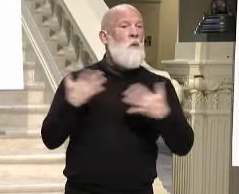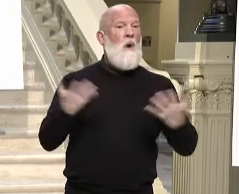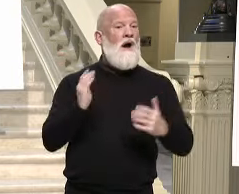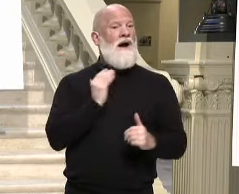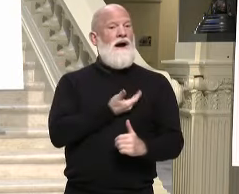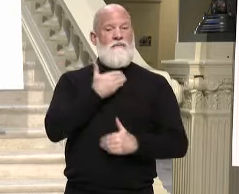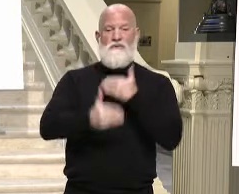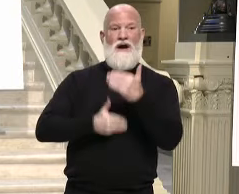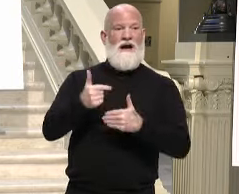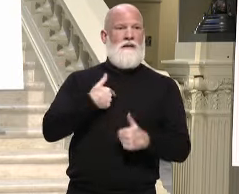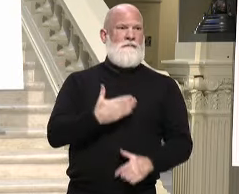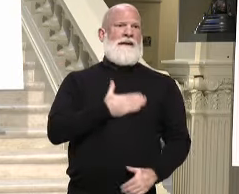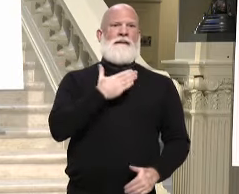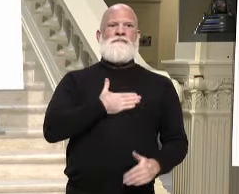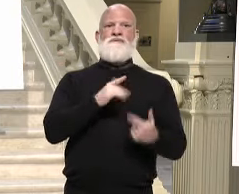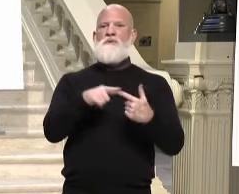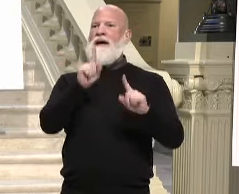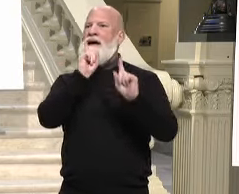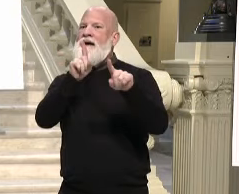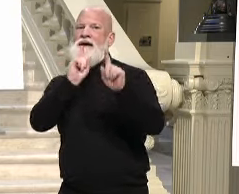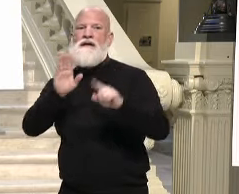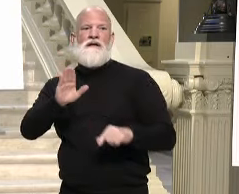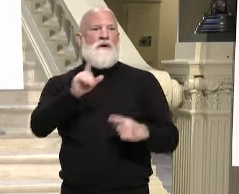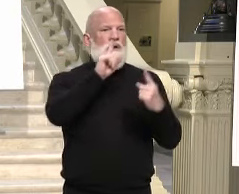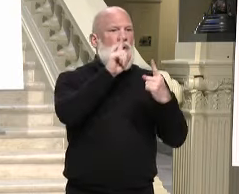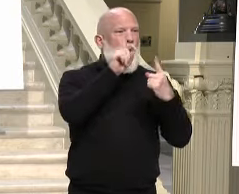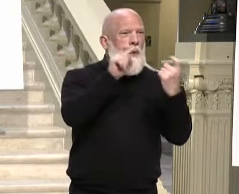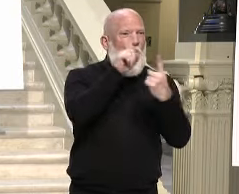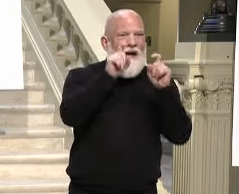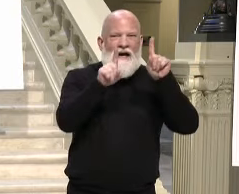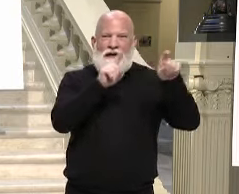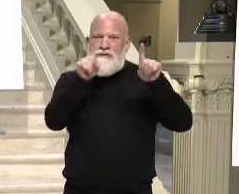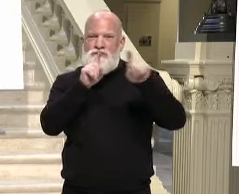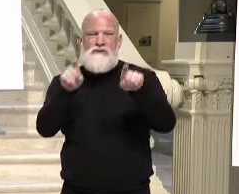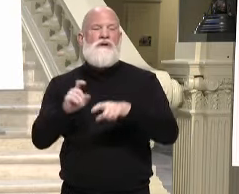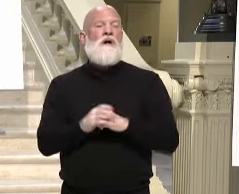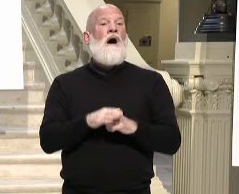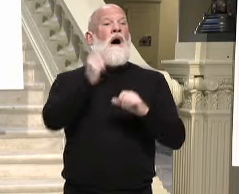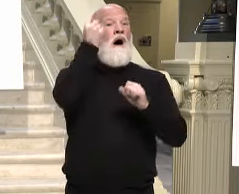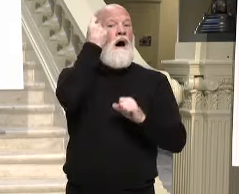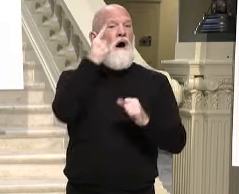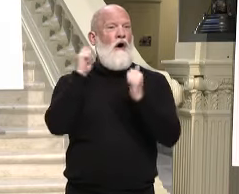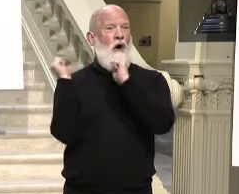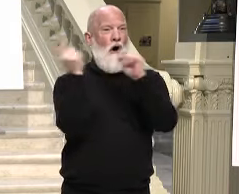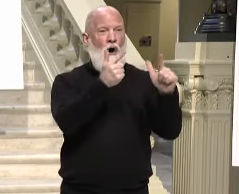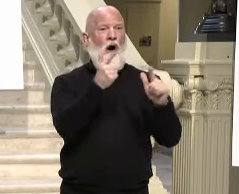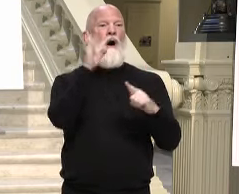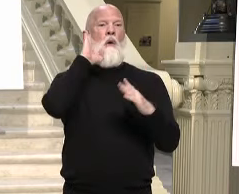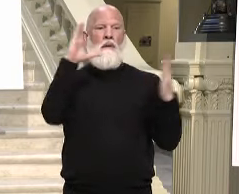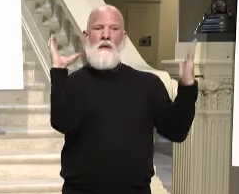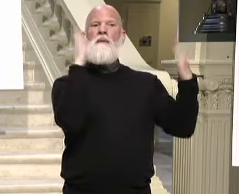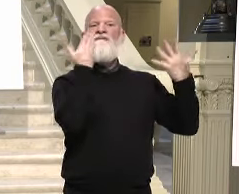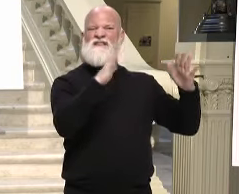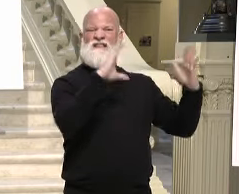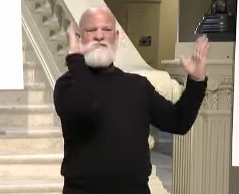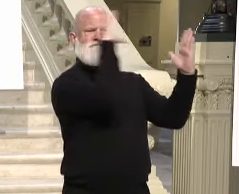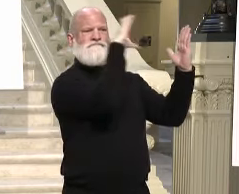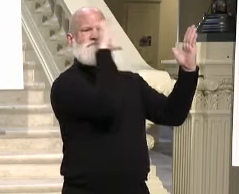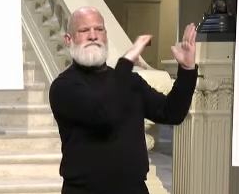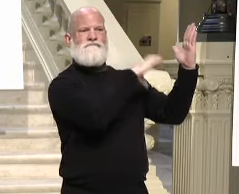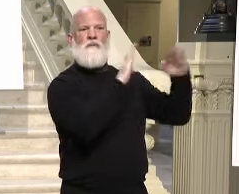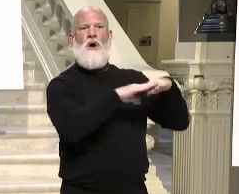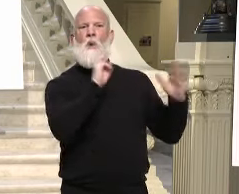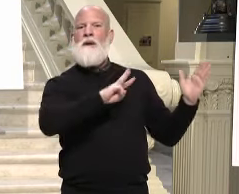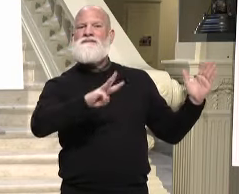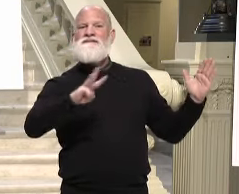specific questions. And all this will be outlined well ahead of time, so there's not be confusion, as well as on the scheduling tool,